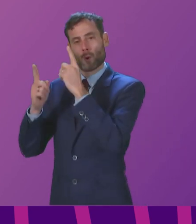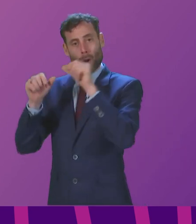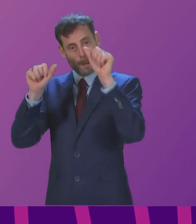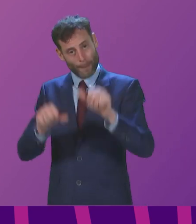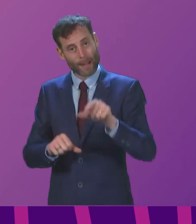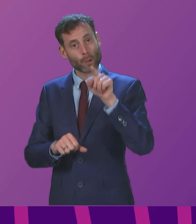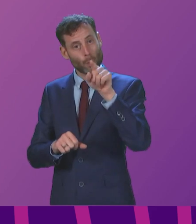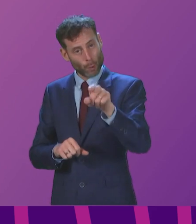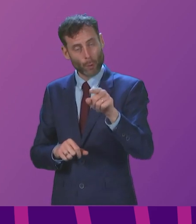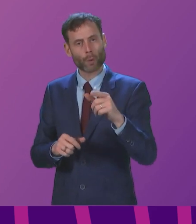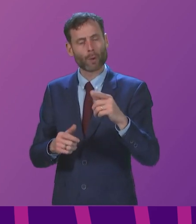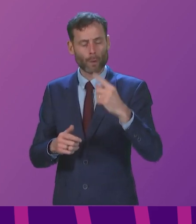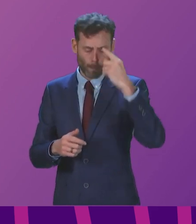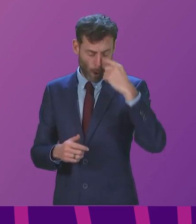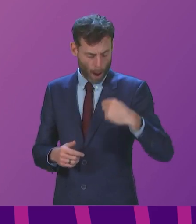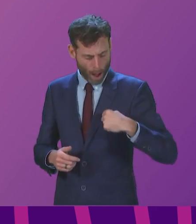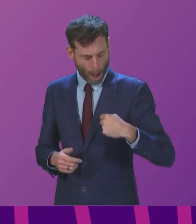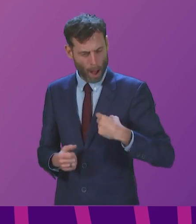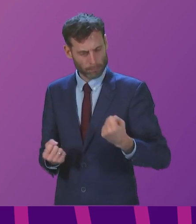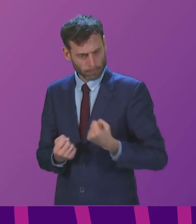heart. Amen.